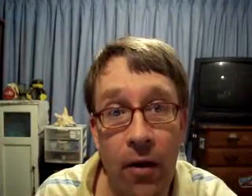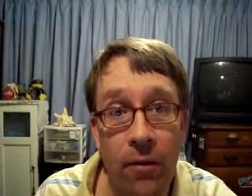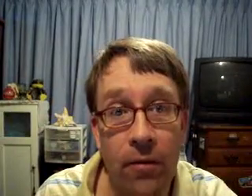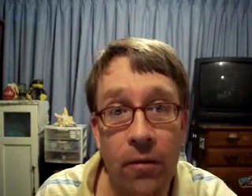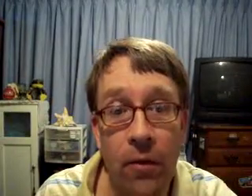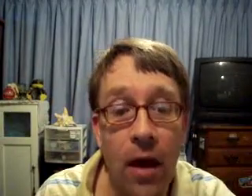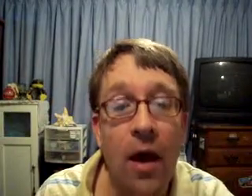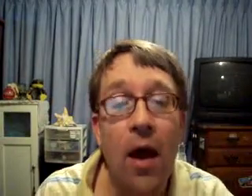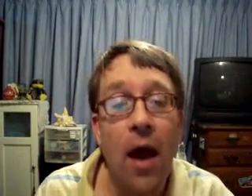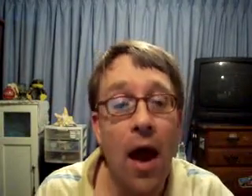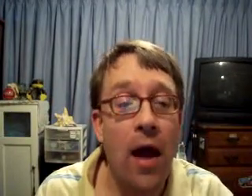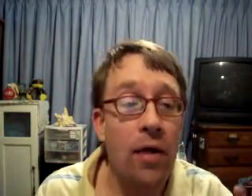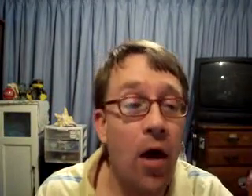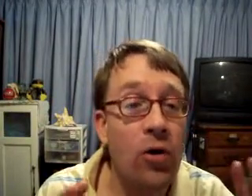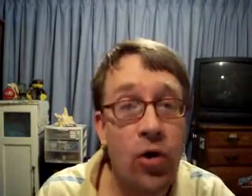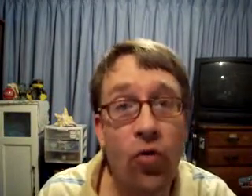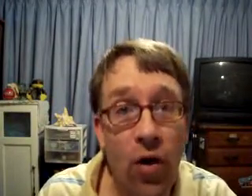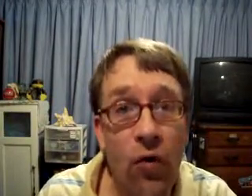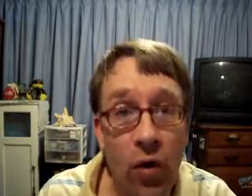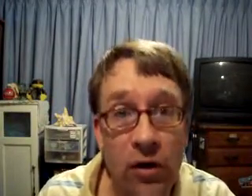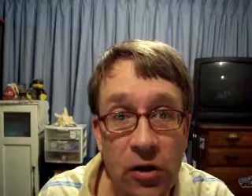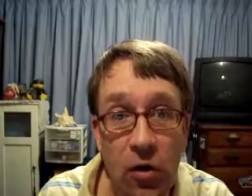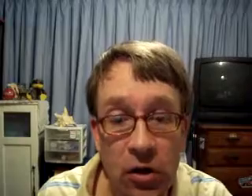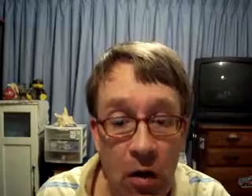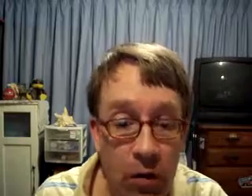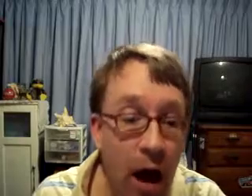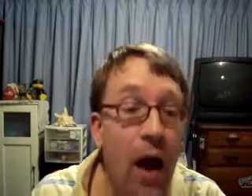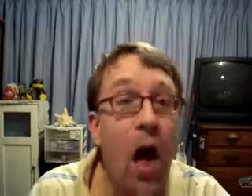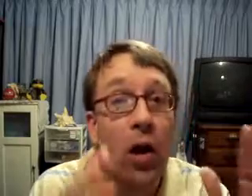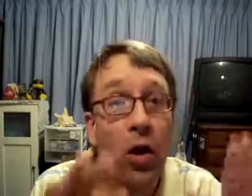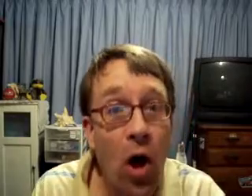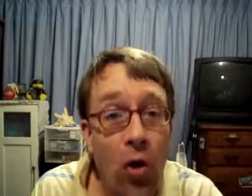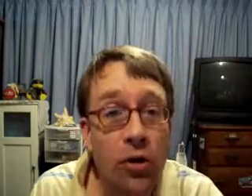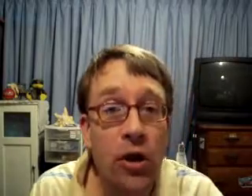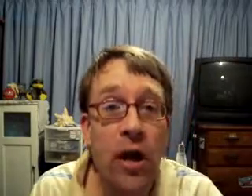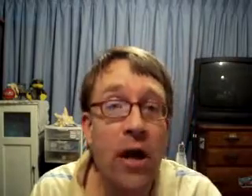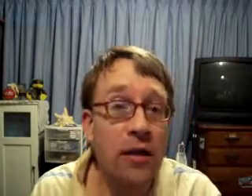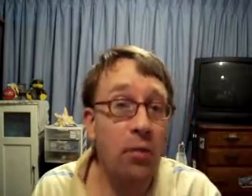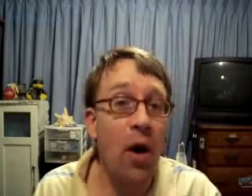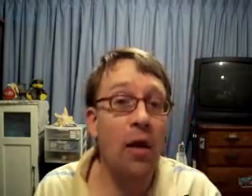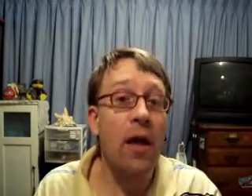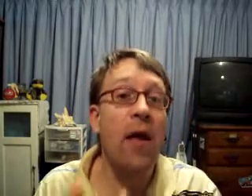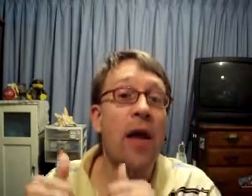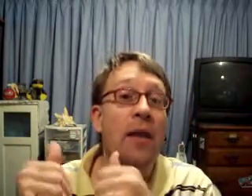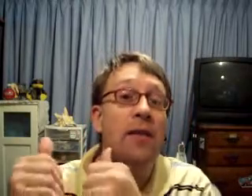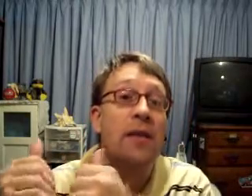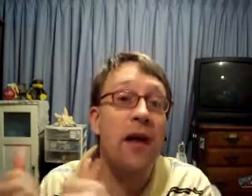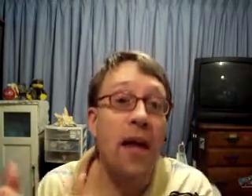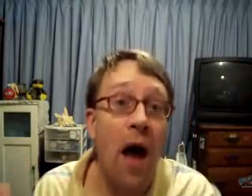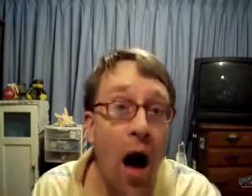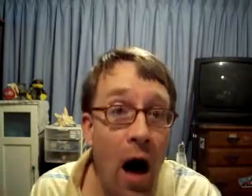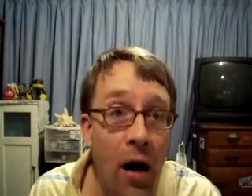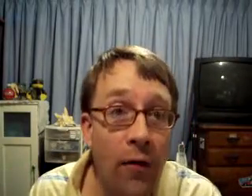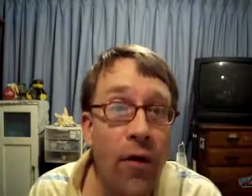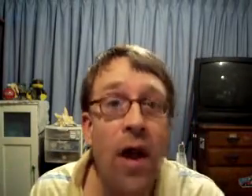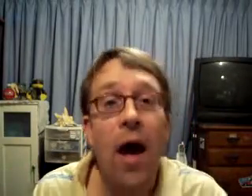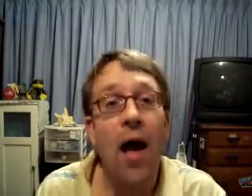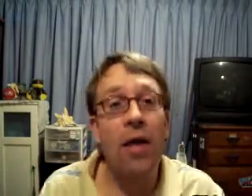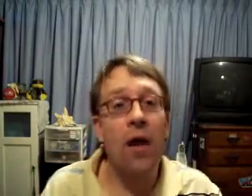air. Okay. And there are two Greek words associated with that. Logi is the part that is the study of. And